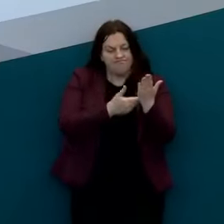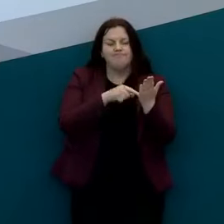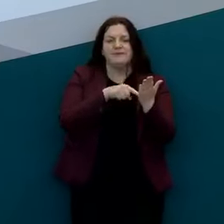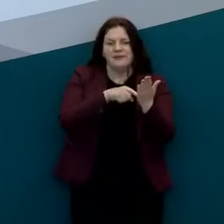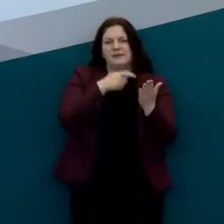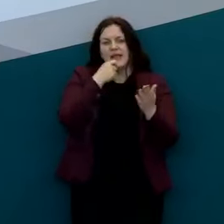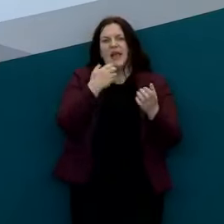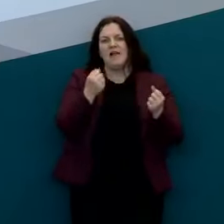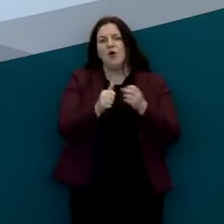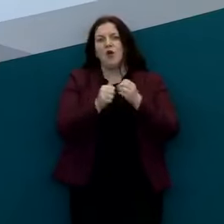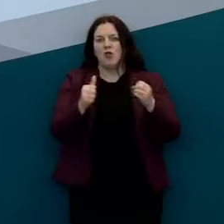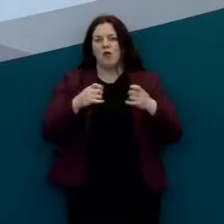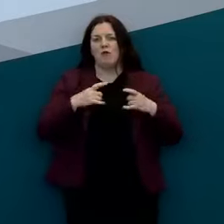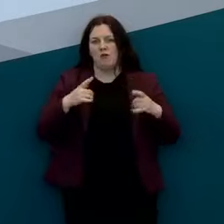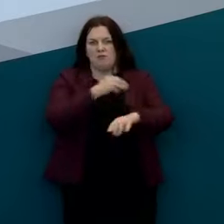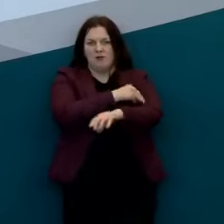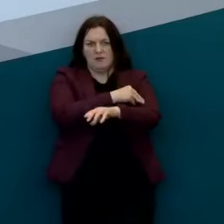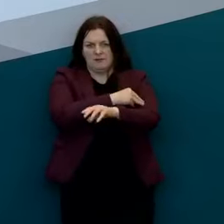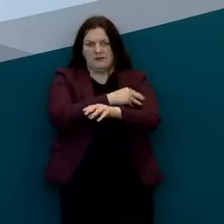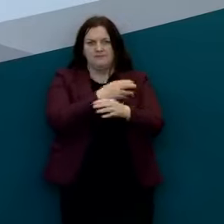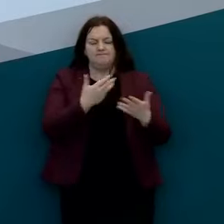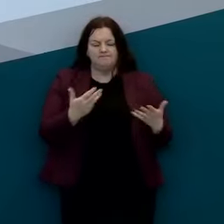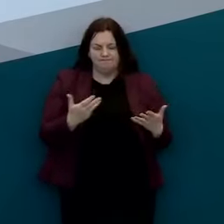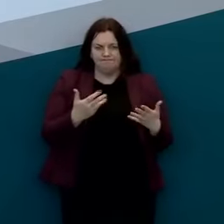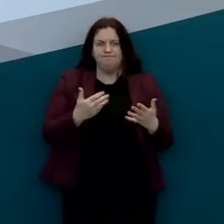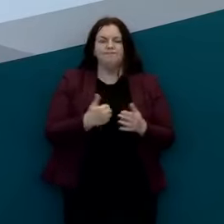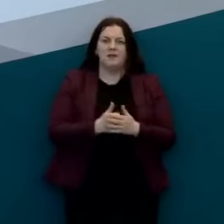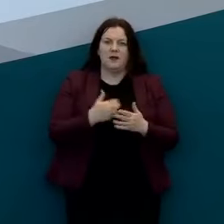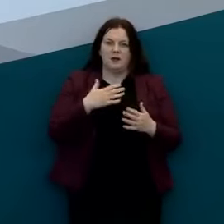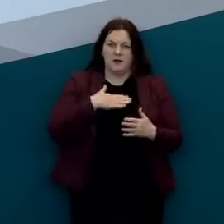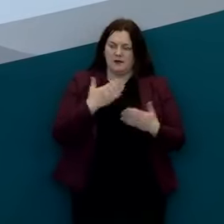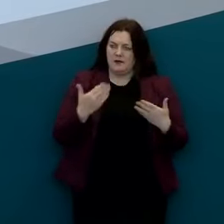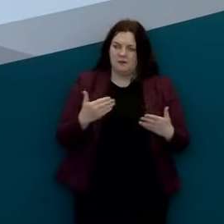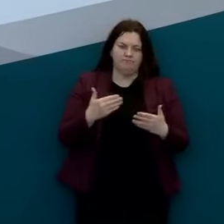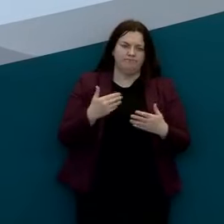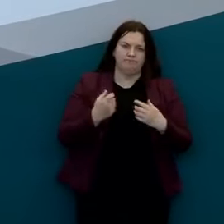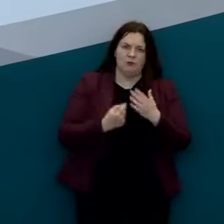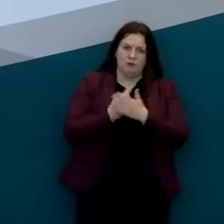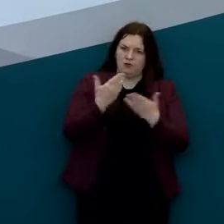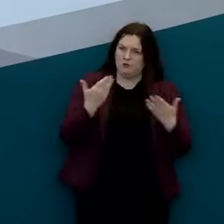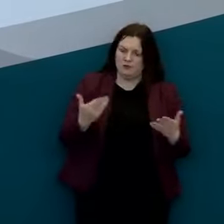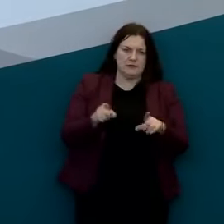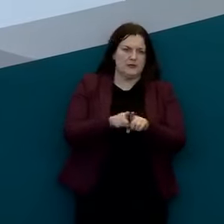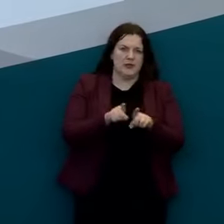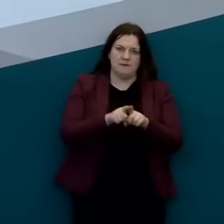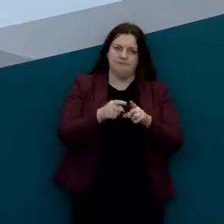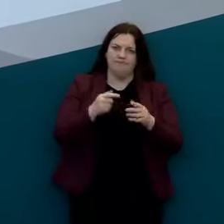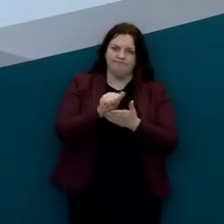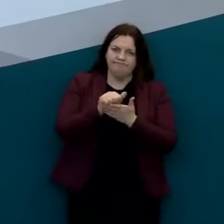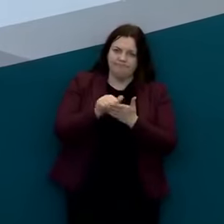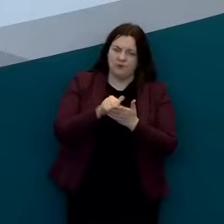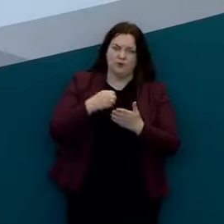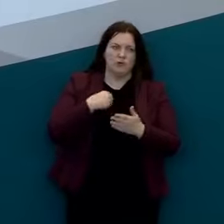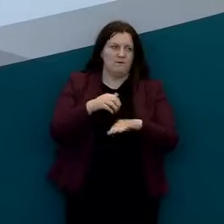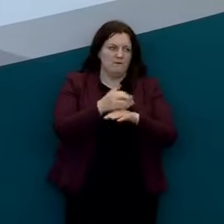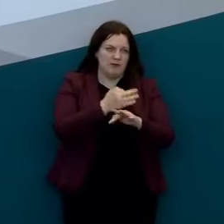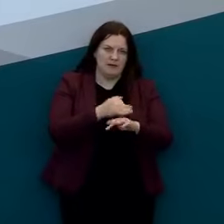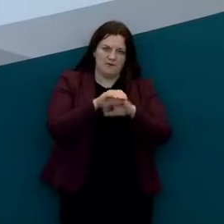reports of an underlying medical condition and I'd like to take this opportunity as ever to express our condolences to the family and friends